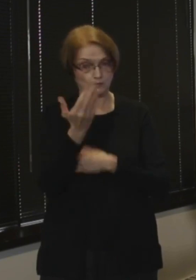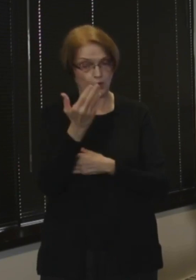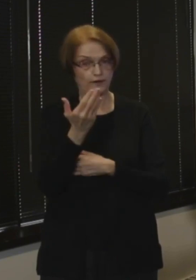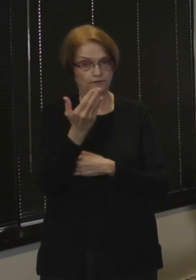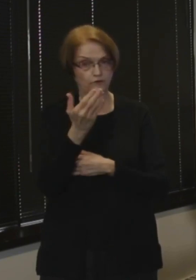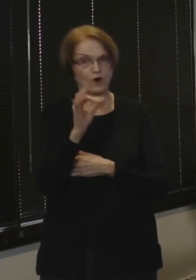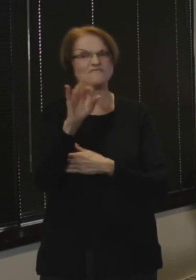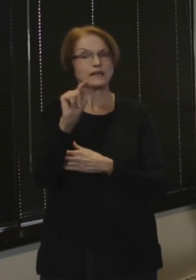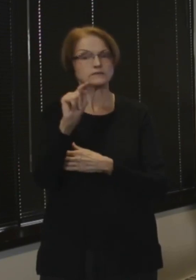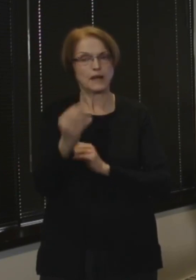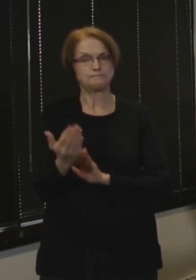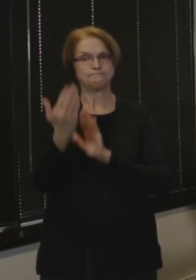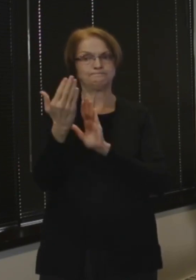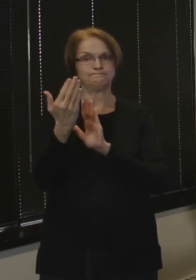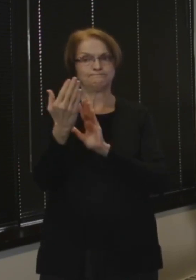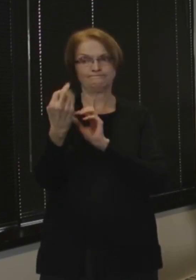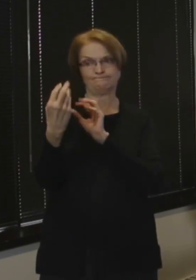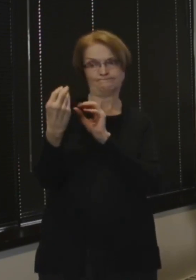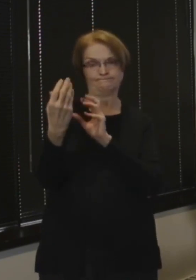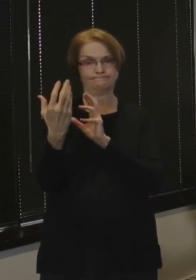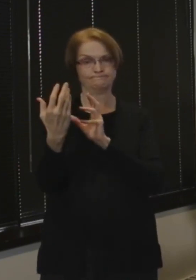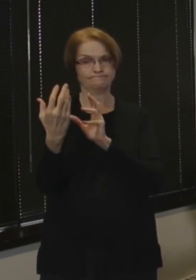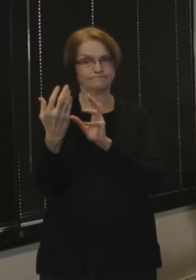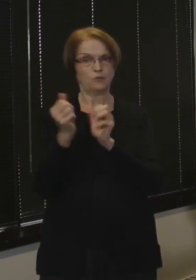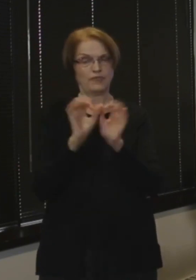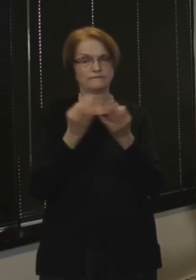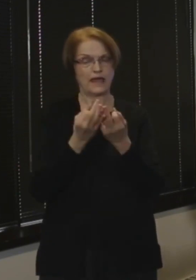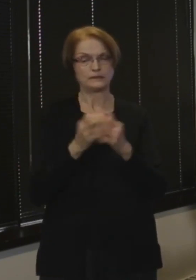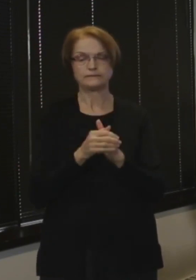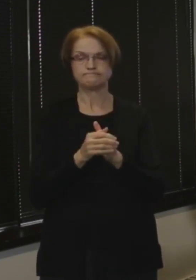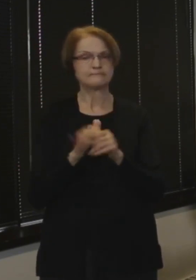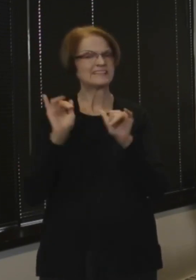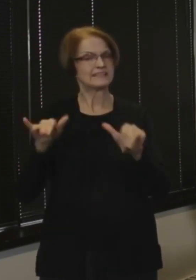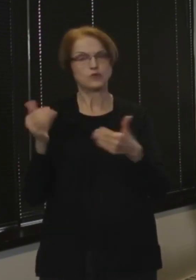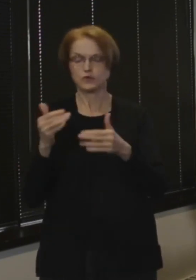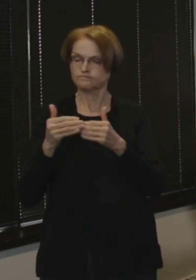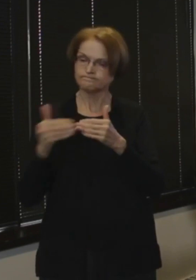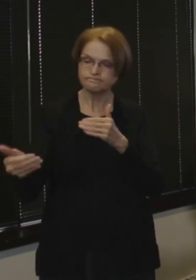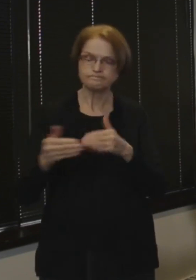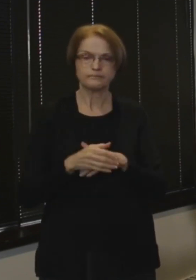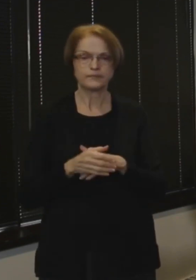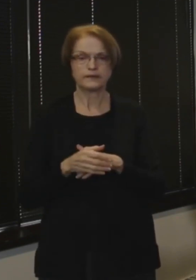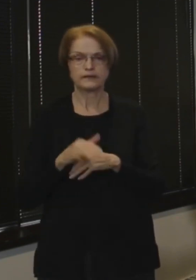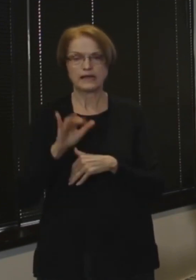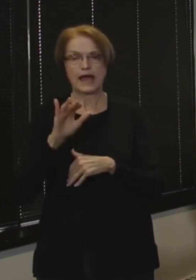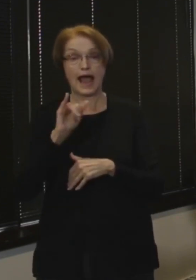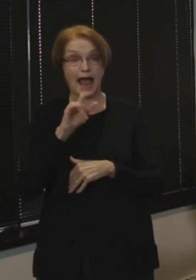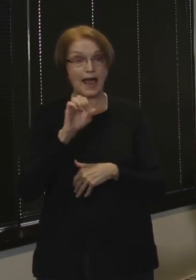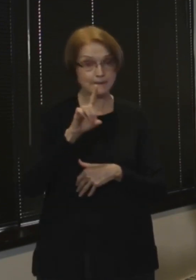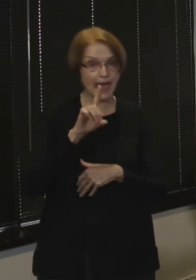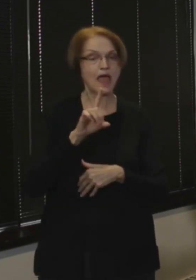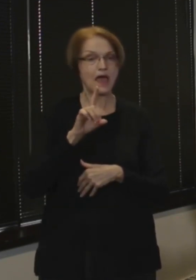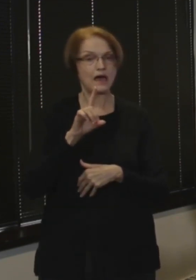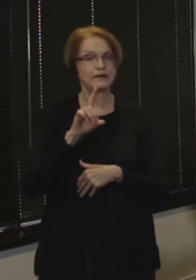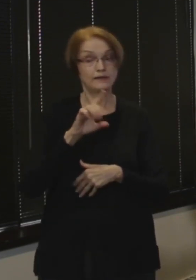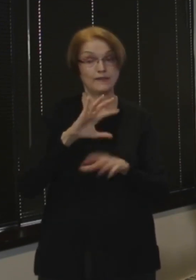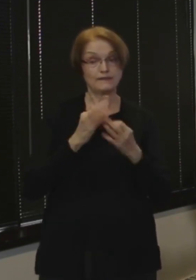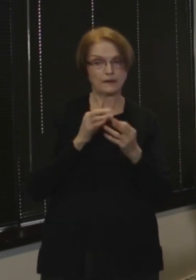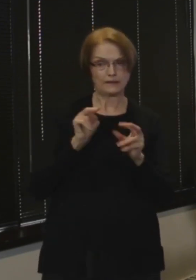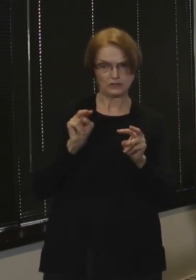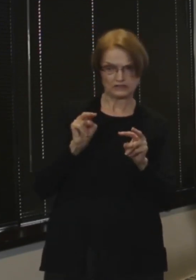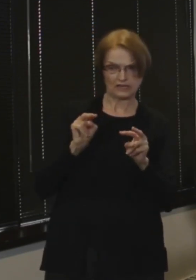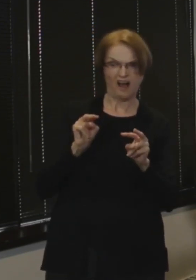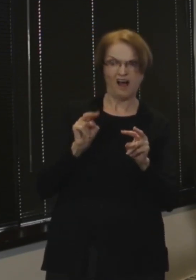morning and from that moment on I never left the room. Using the iPad the patient could the family could see their loved one's condition.